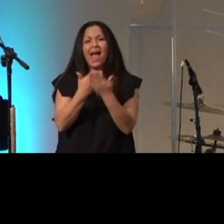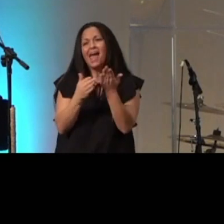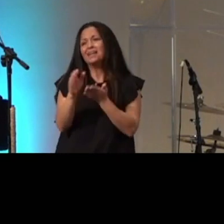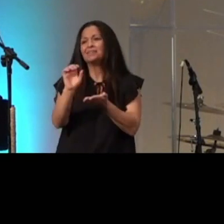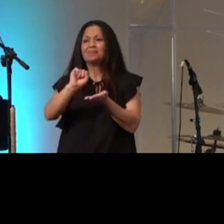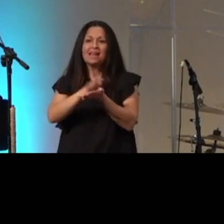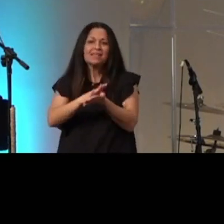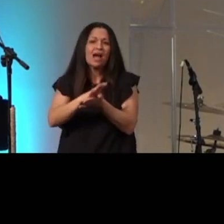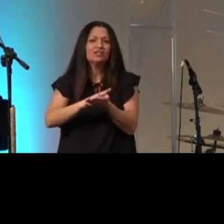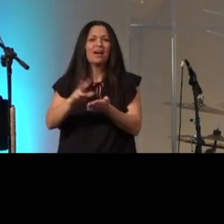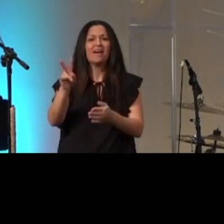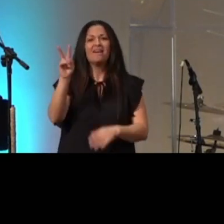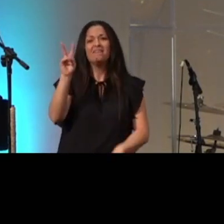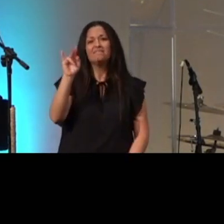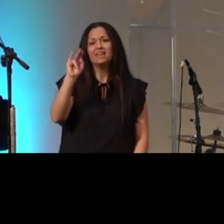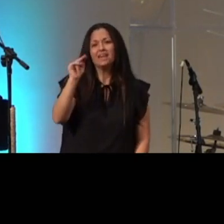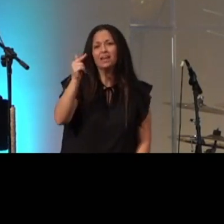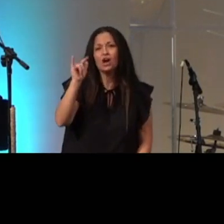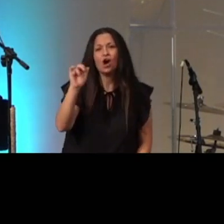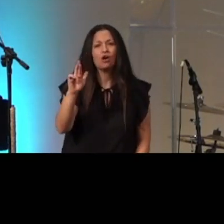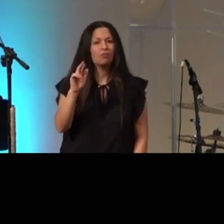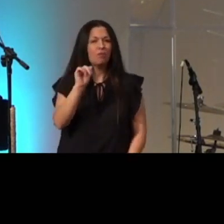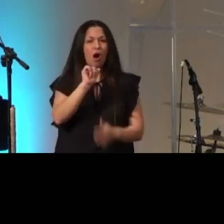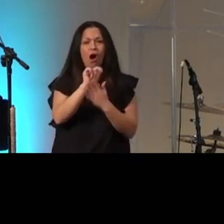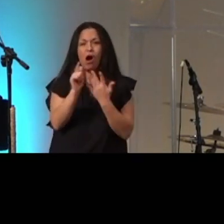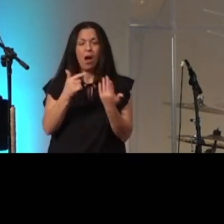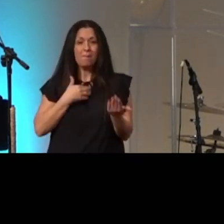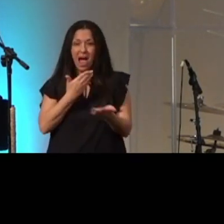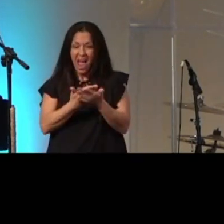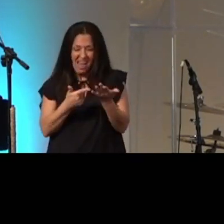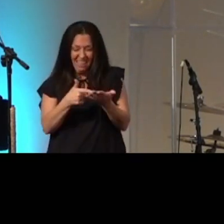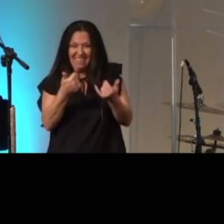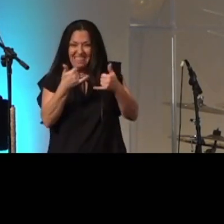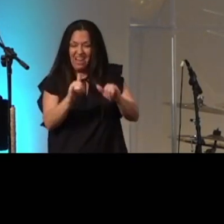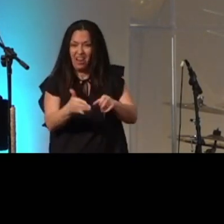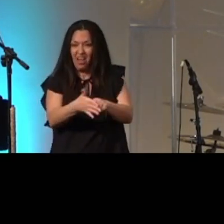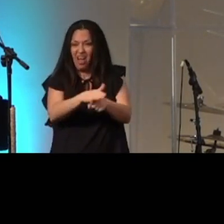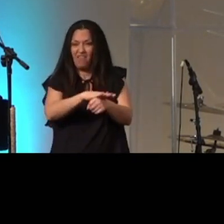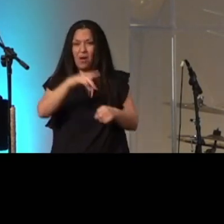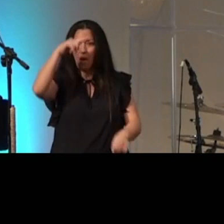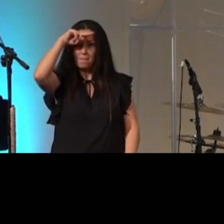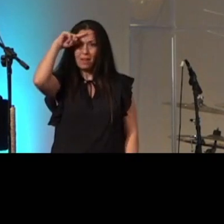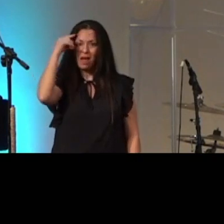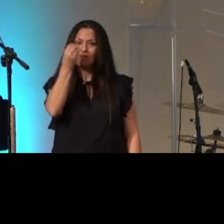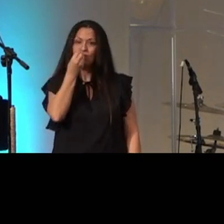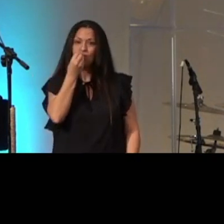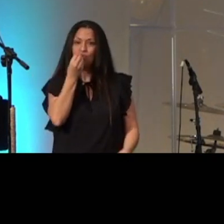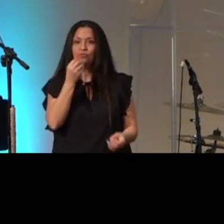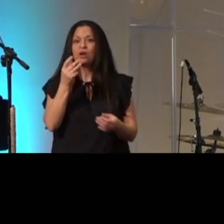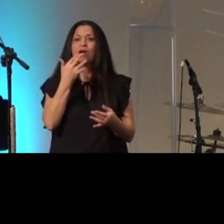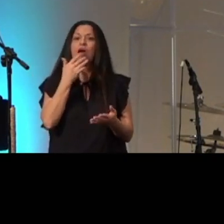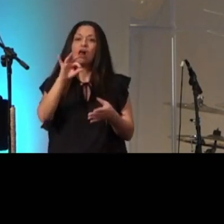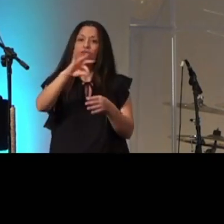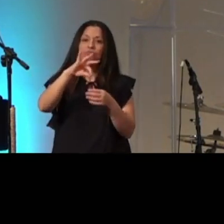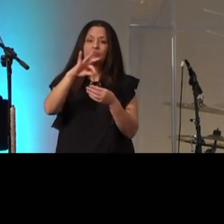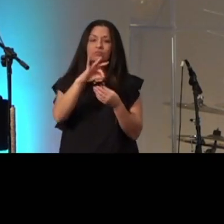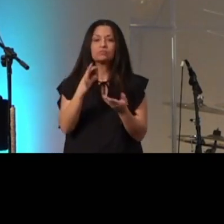vinegar all these things my hands are still covered in black food coloring what do you do